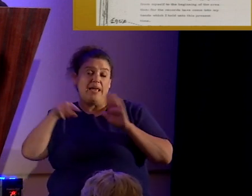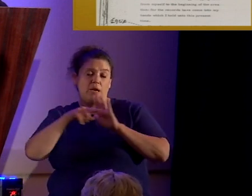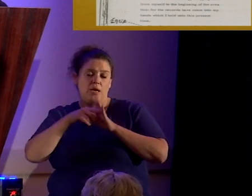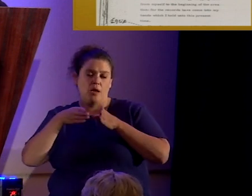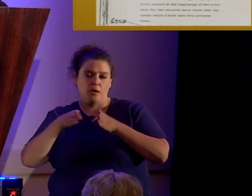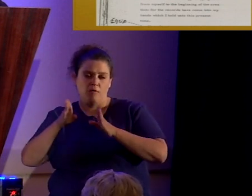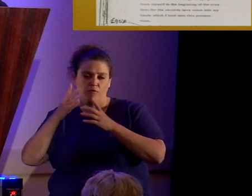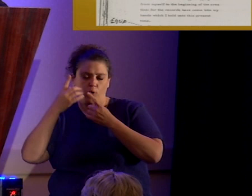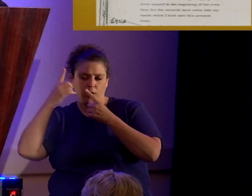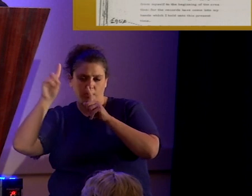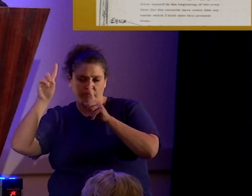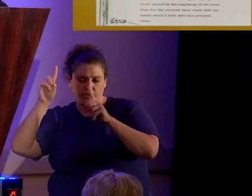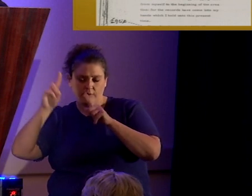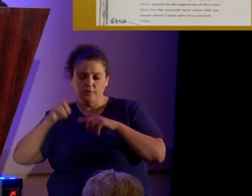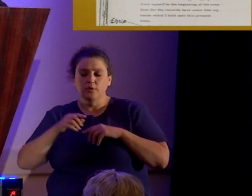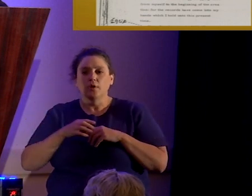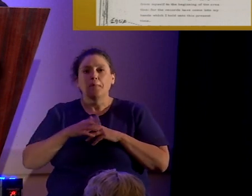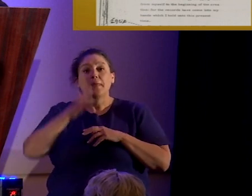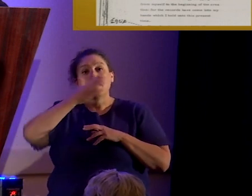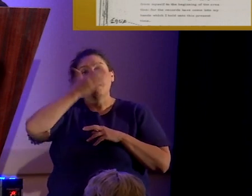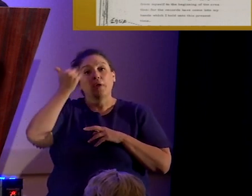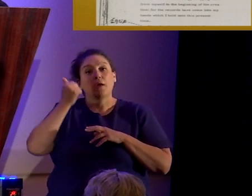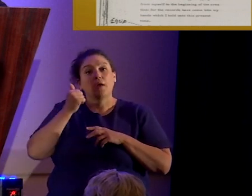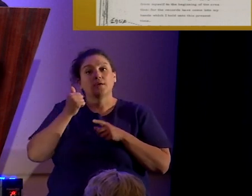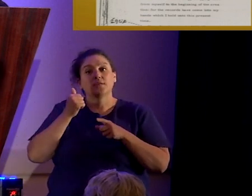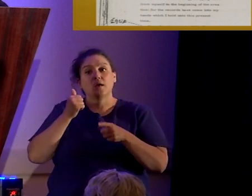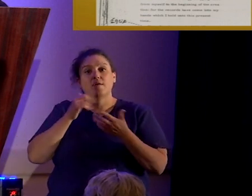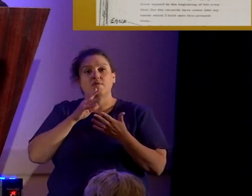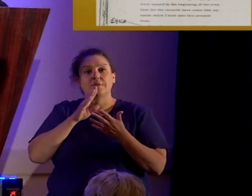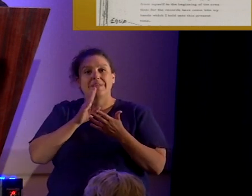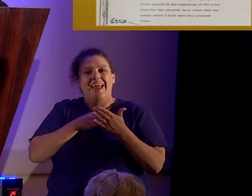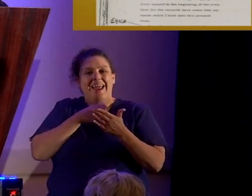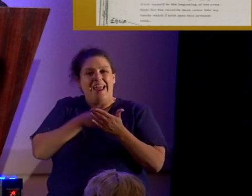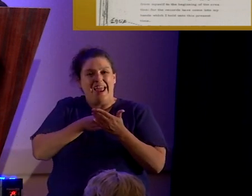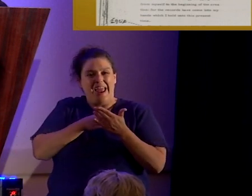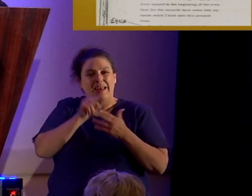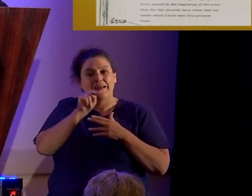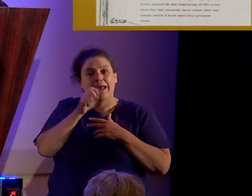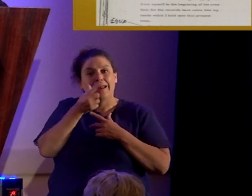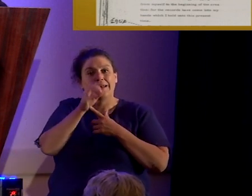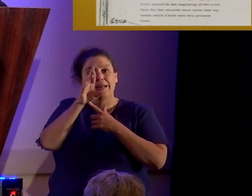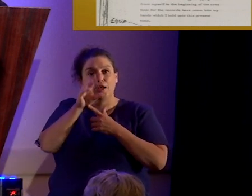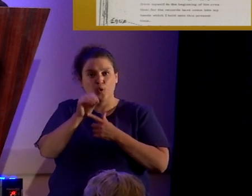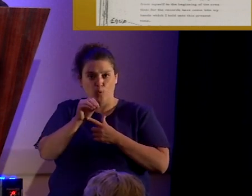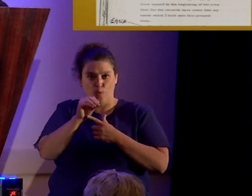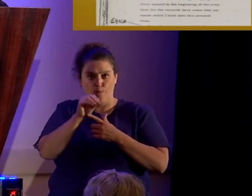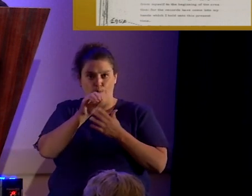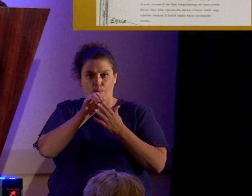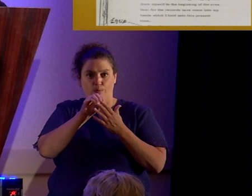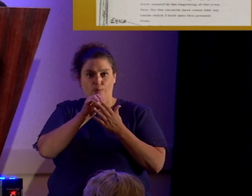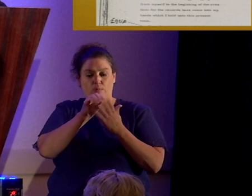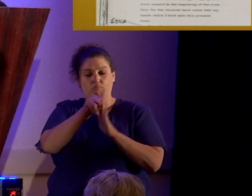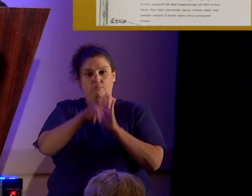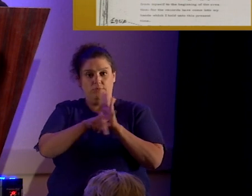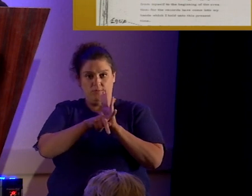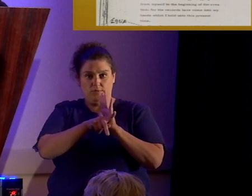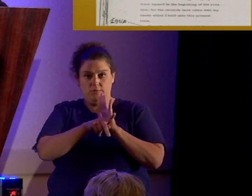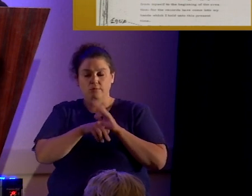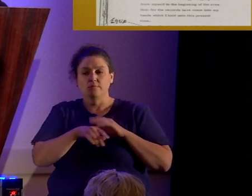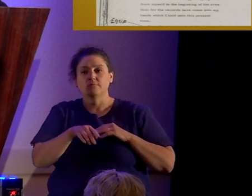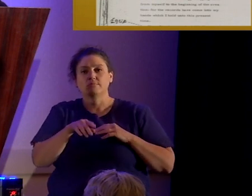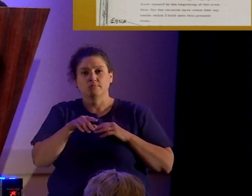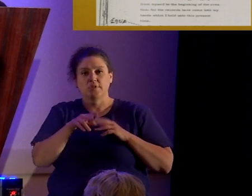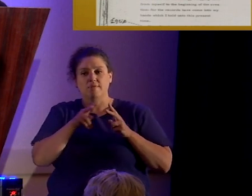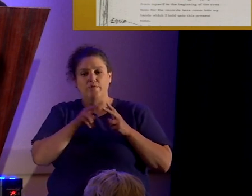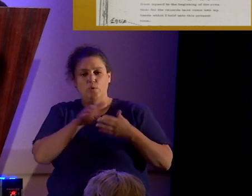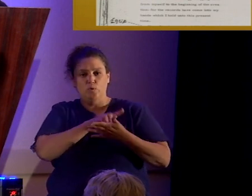proper, the proper word, because of its anti-Negro doctrines, its anti, uh, its racist,